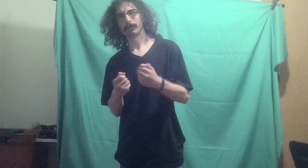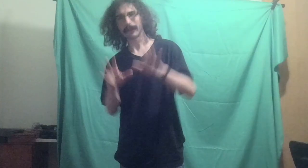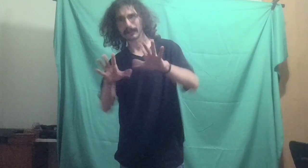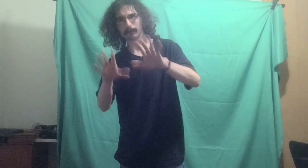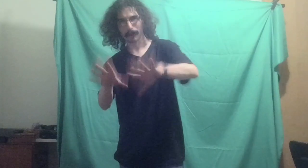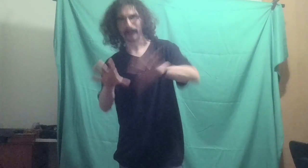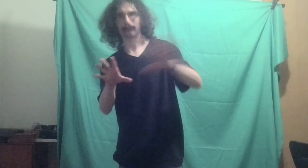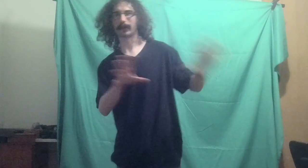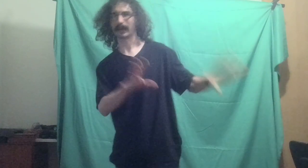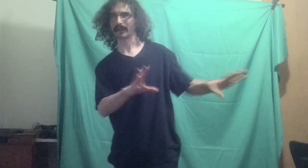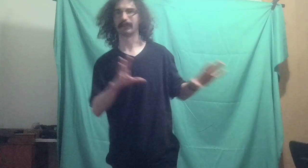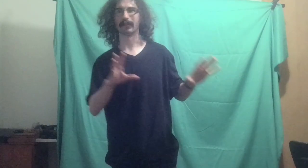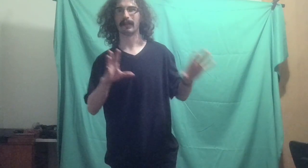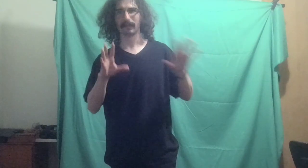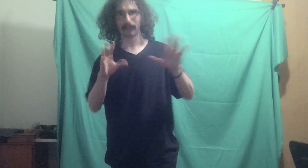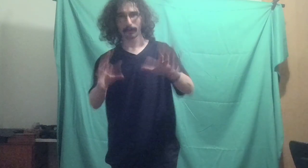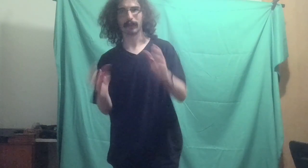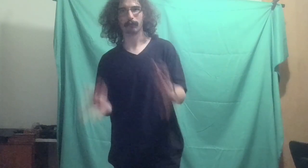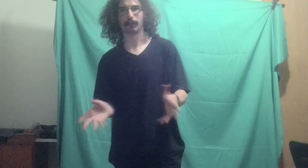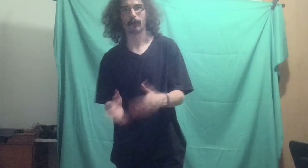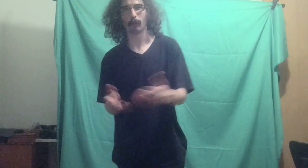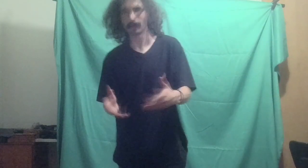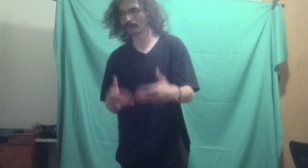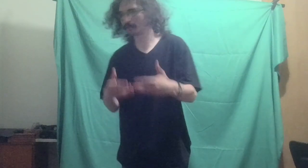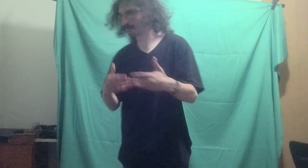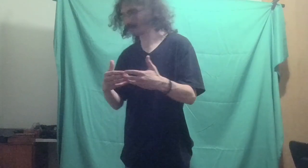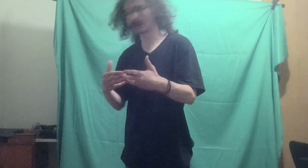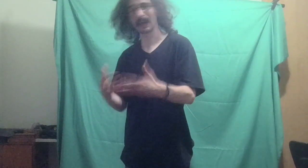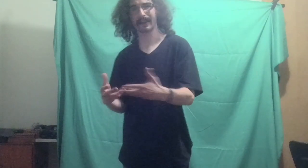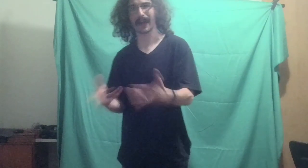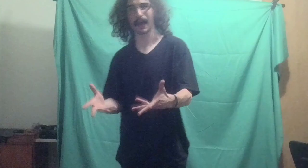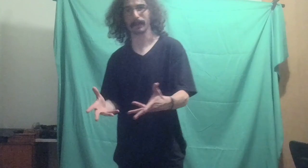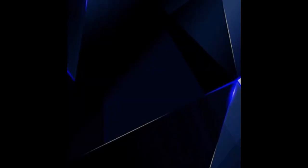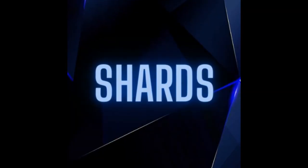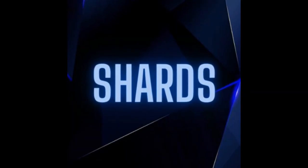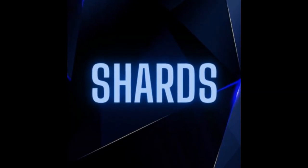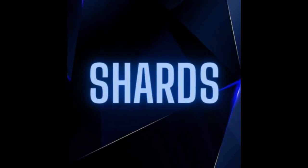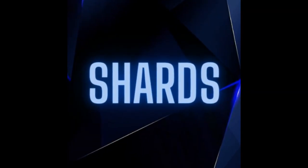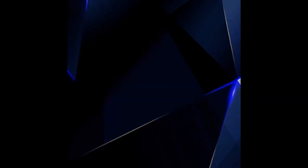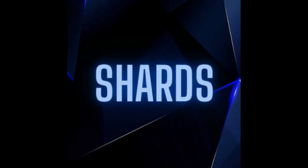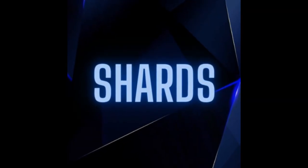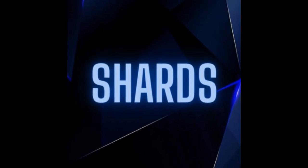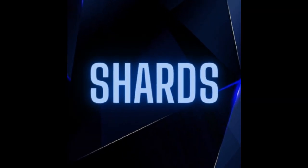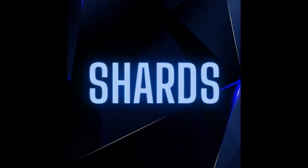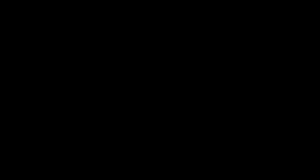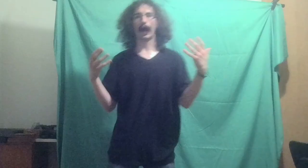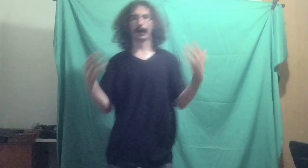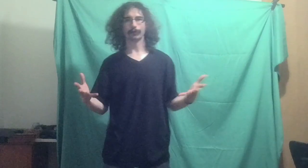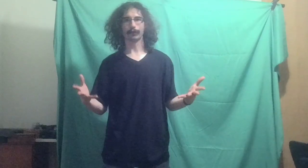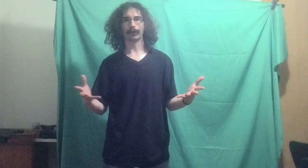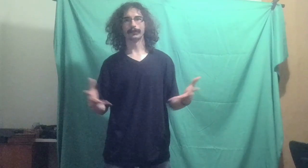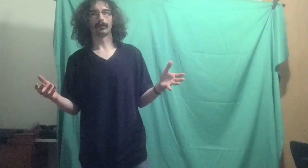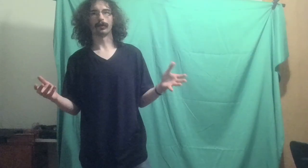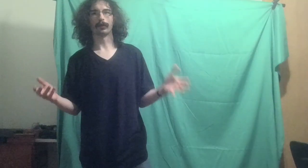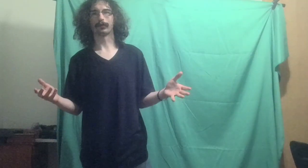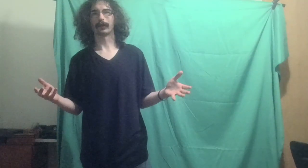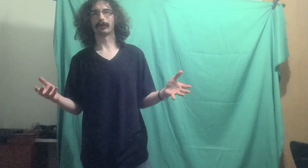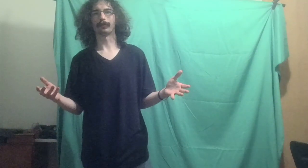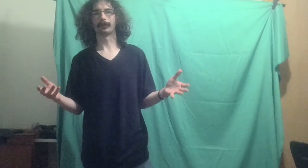let's backtrack and let me explain what's kind of happened. I'm Shards, 100,000 views,